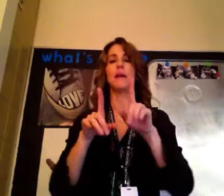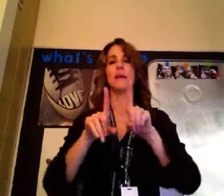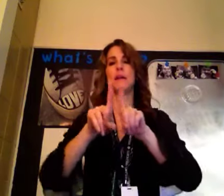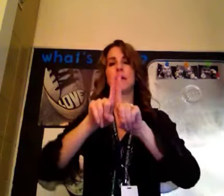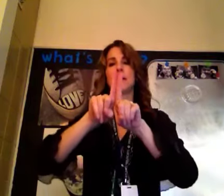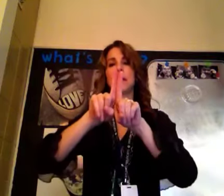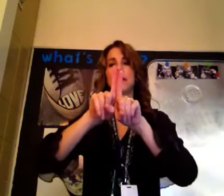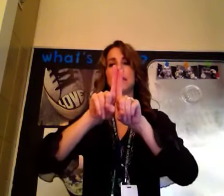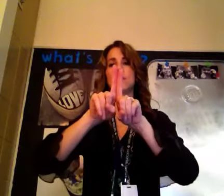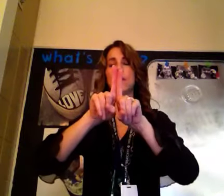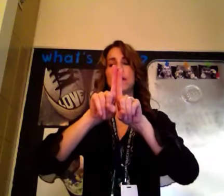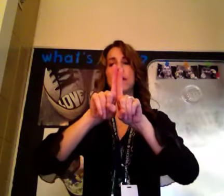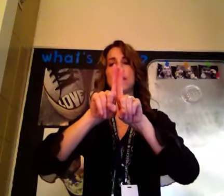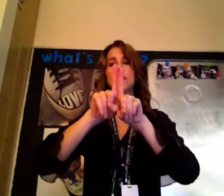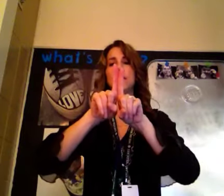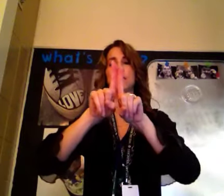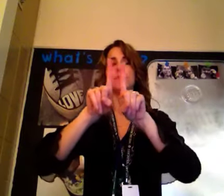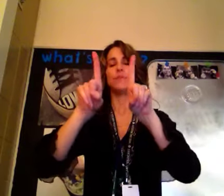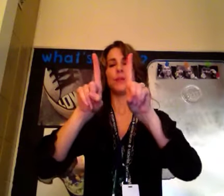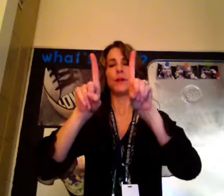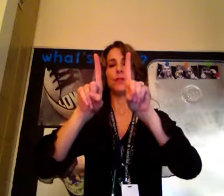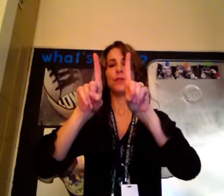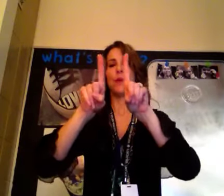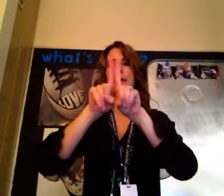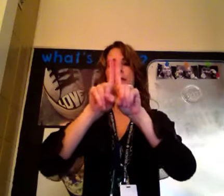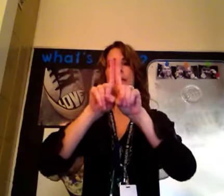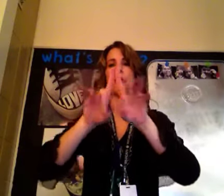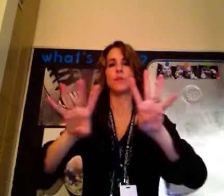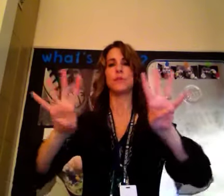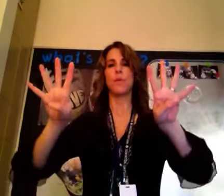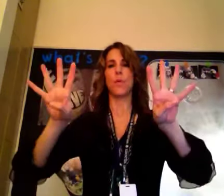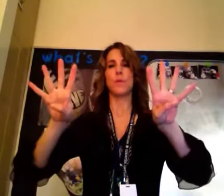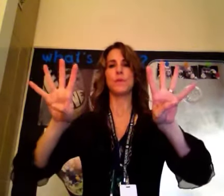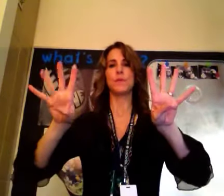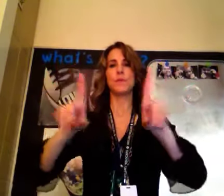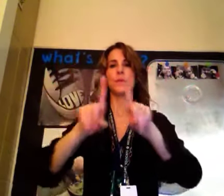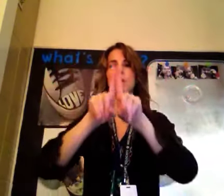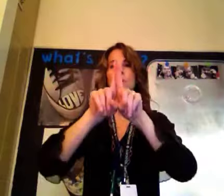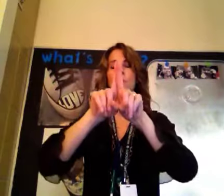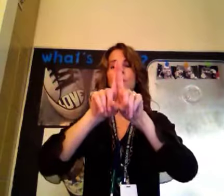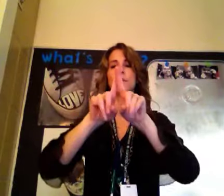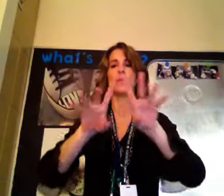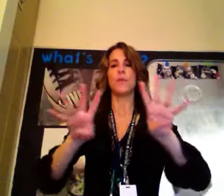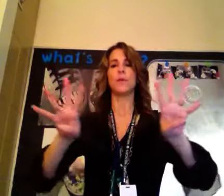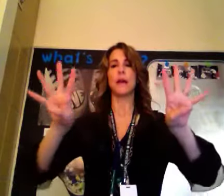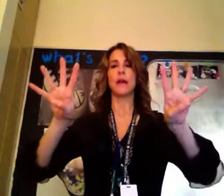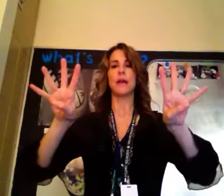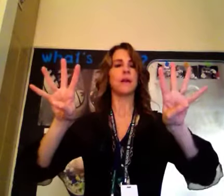Hanukkah is one candle, or sorry, two candles, out to fours. Ones to fours, Hanukkah.